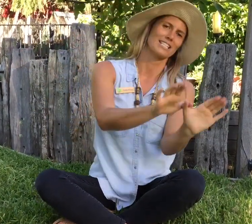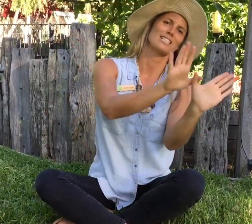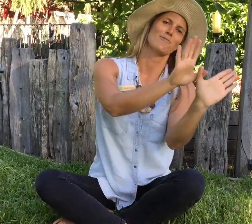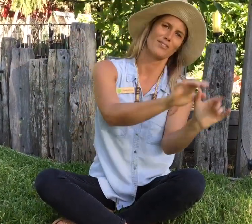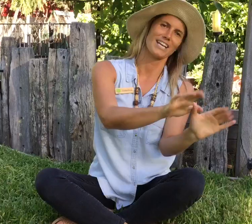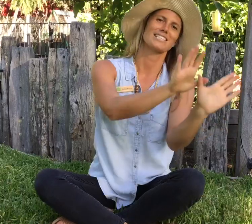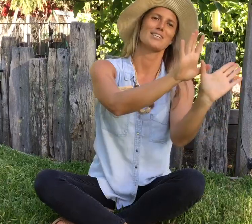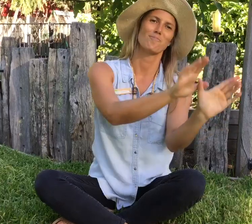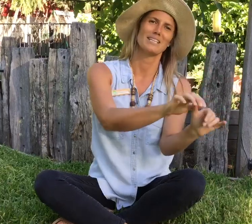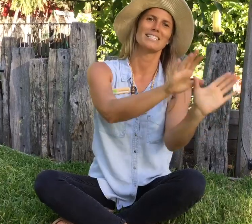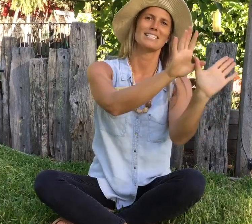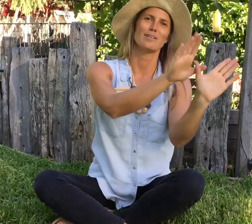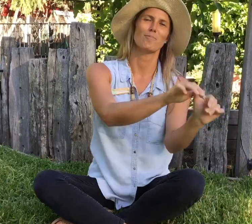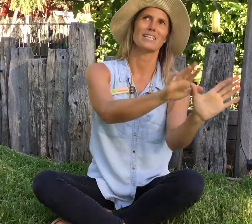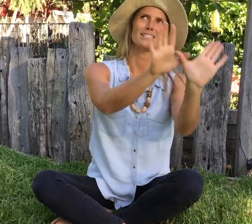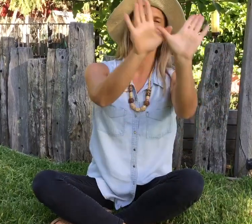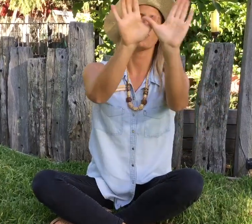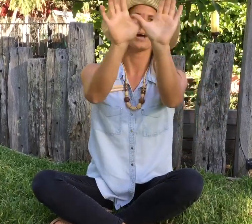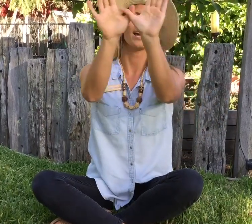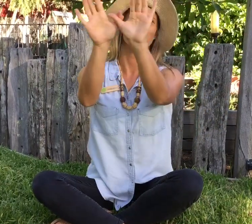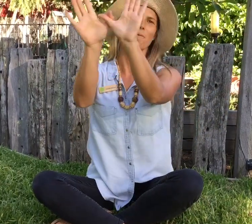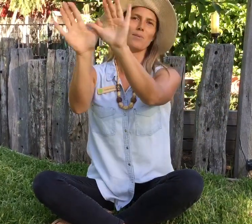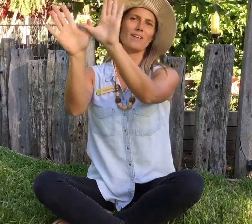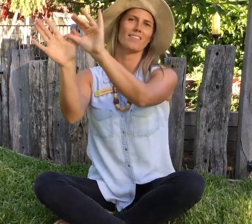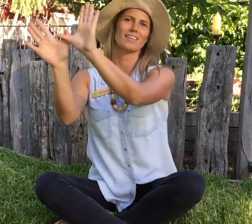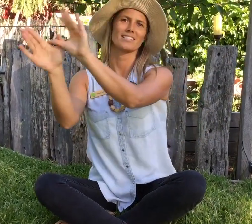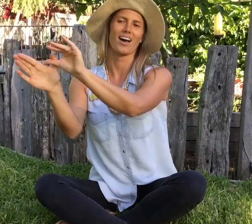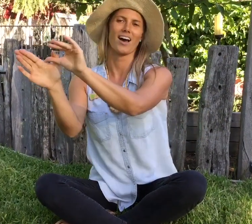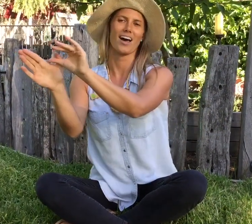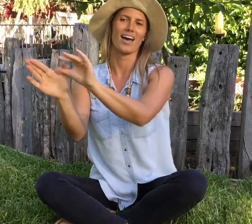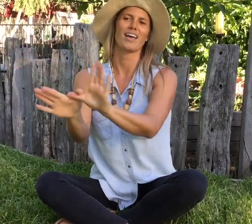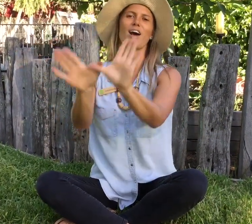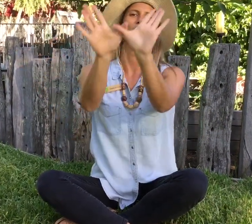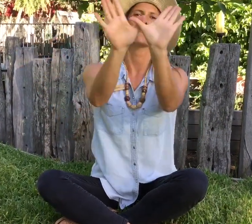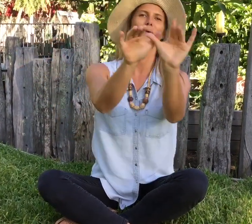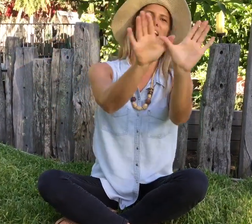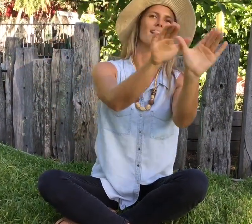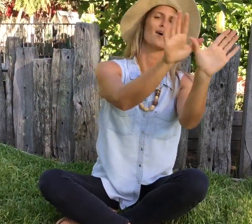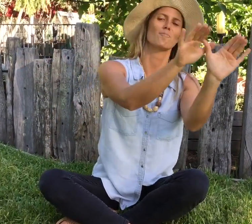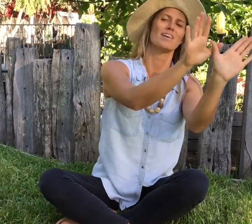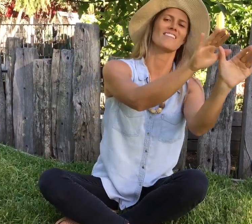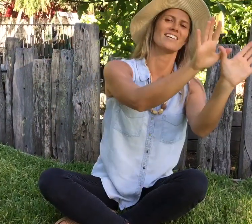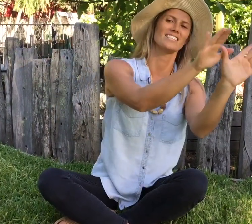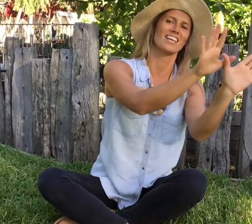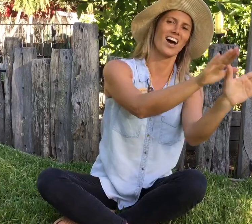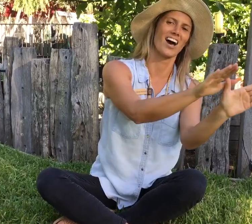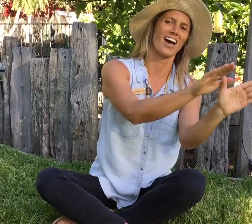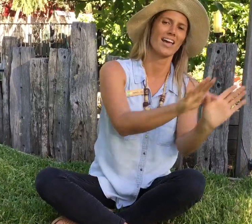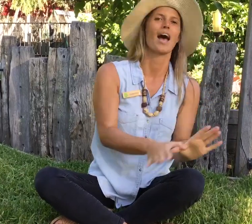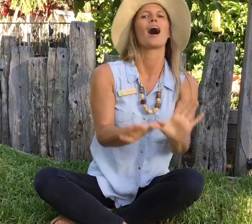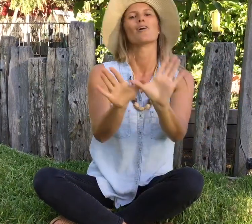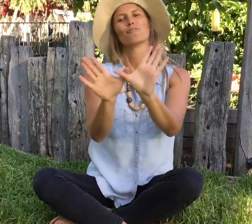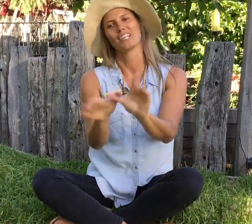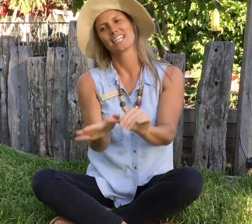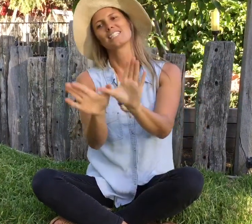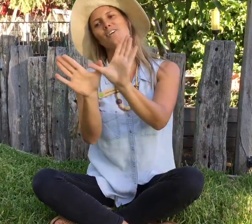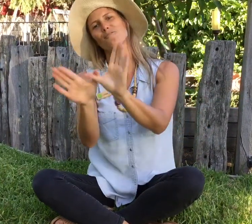Flutter flutter bindi bindi. Way up in the sky. Way up in the sky. Flutter